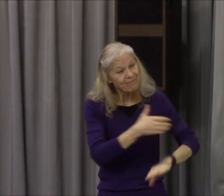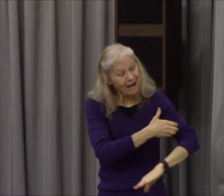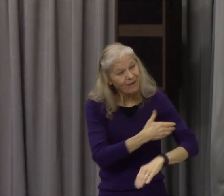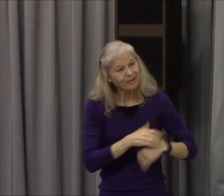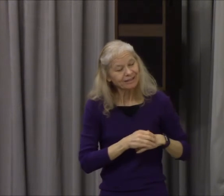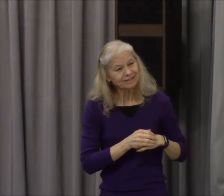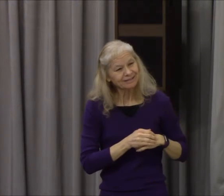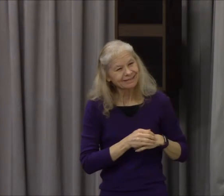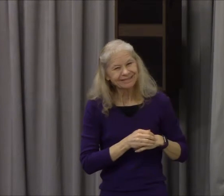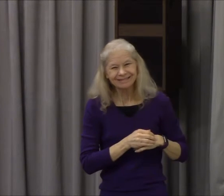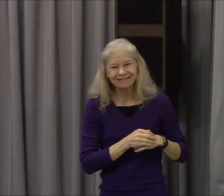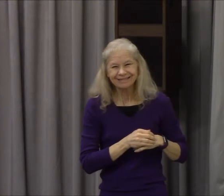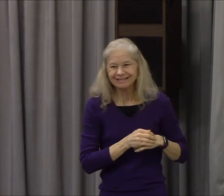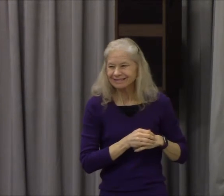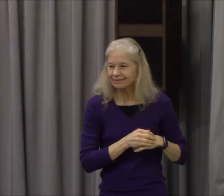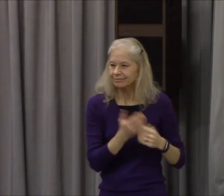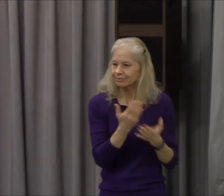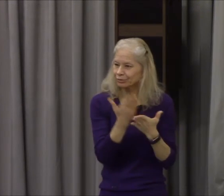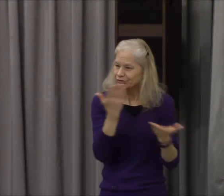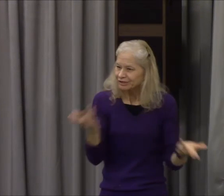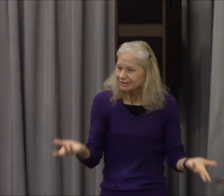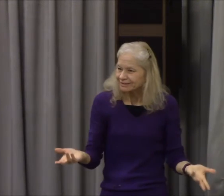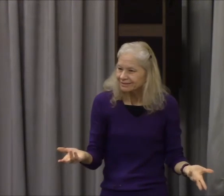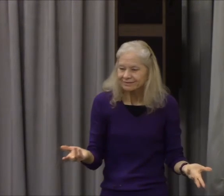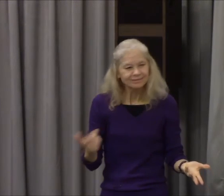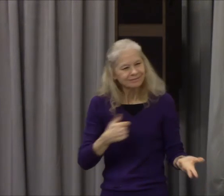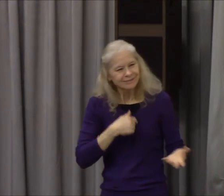on the end of world amen I like that